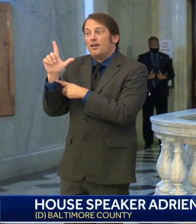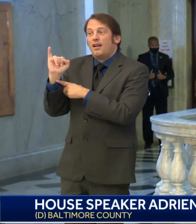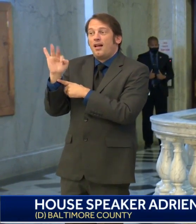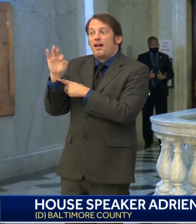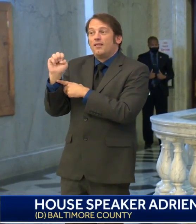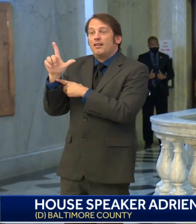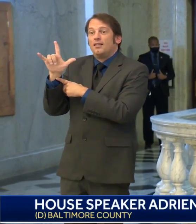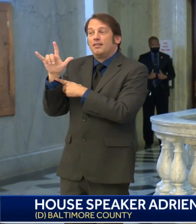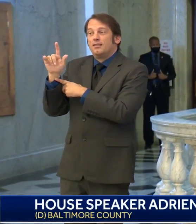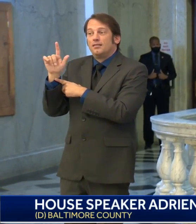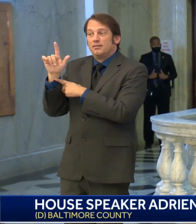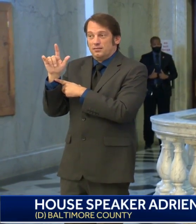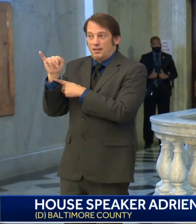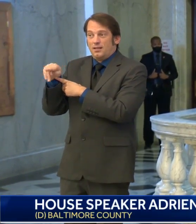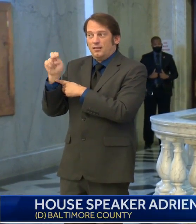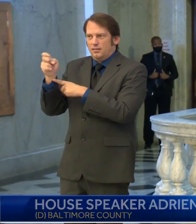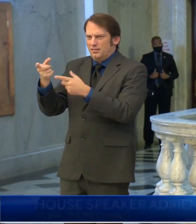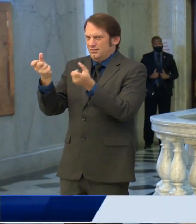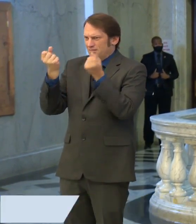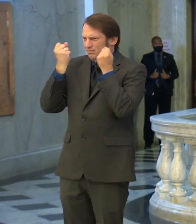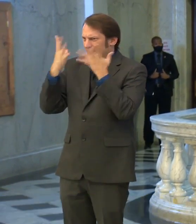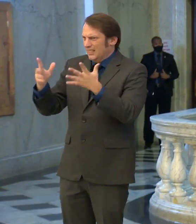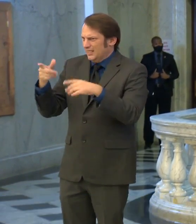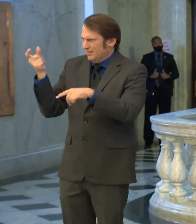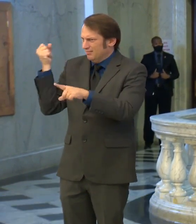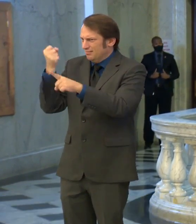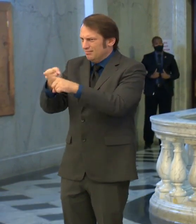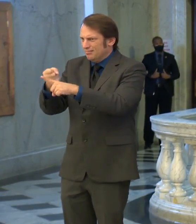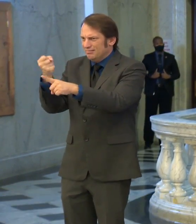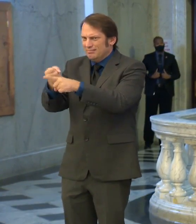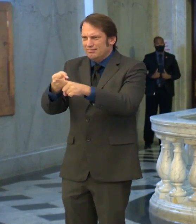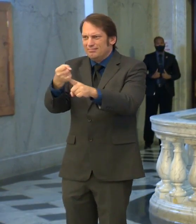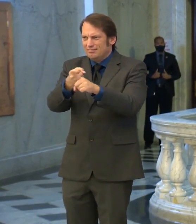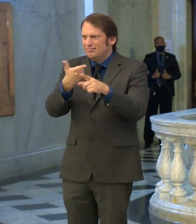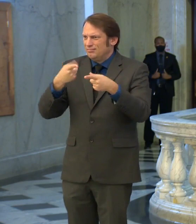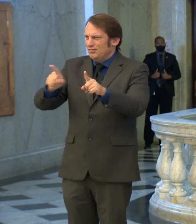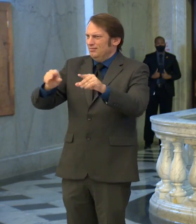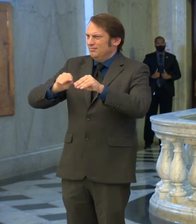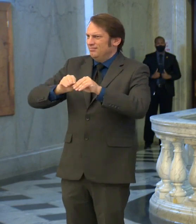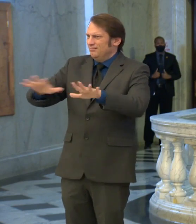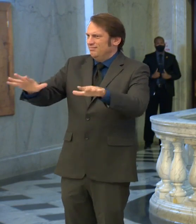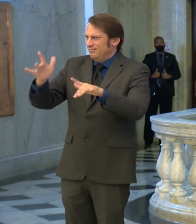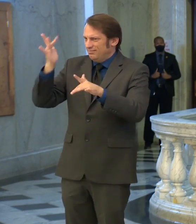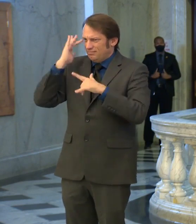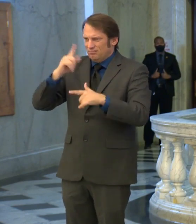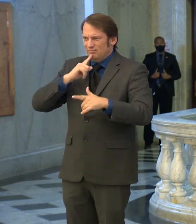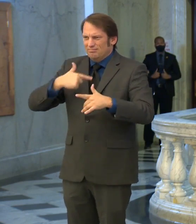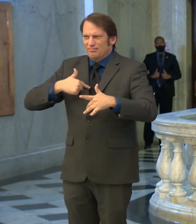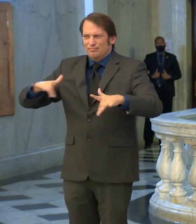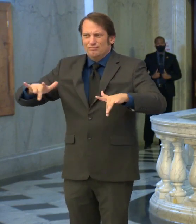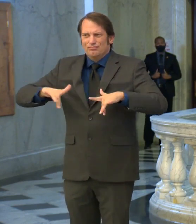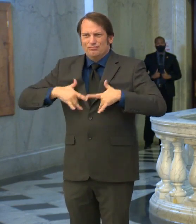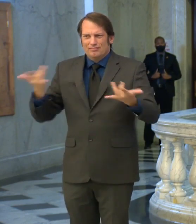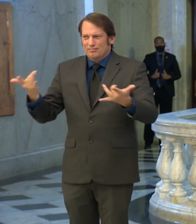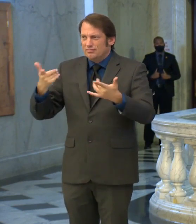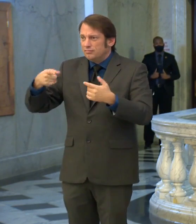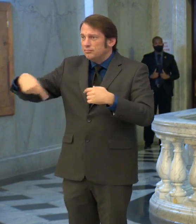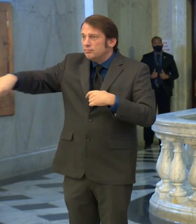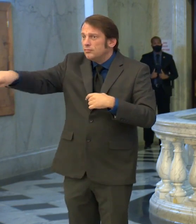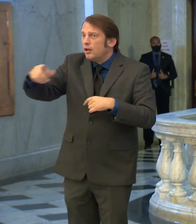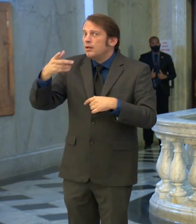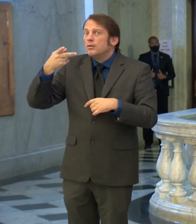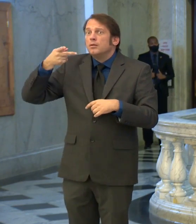So I'm pleased that we are funding park and playground projects in every